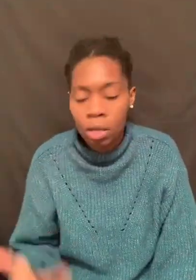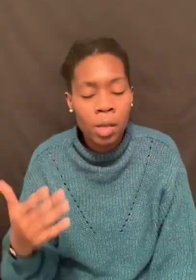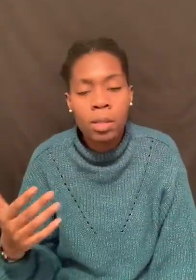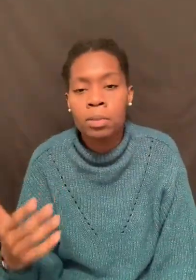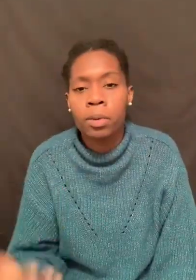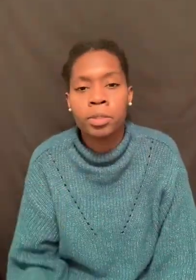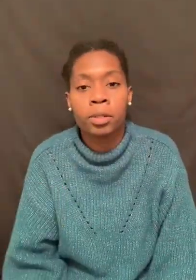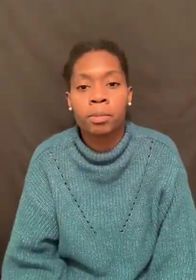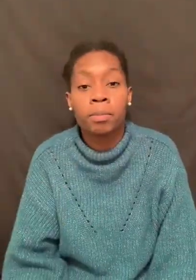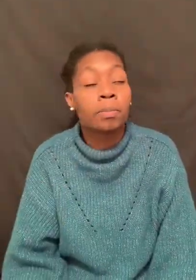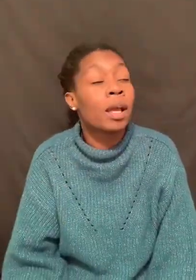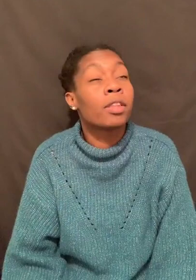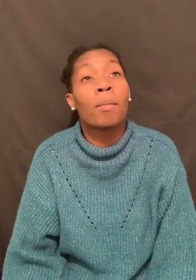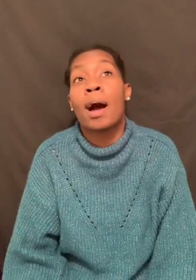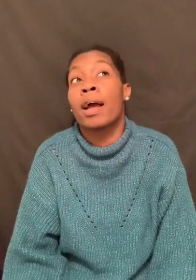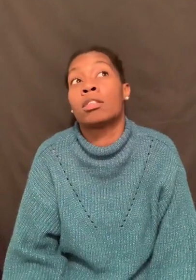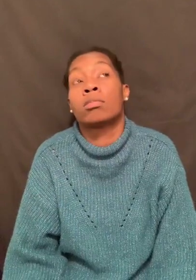Give me some scripture in their minds.